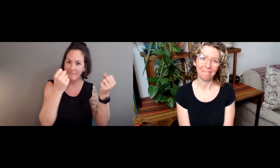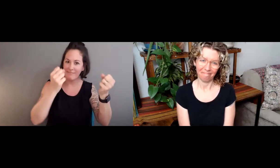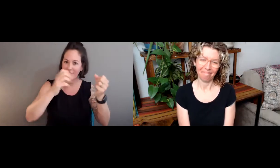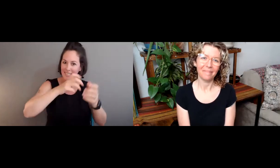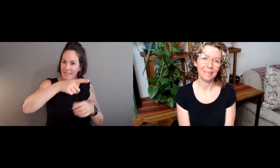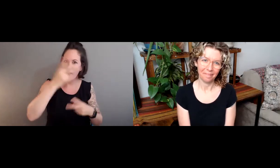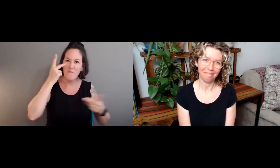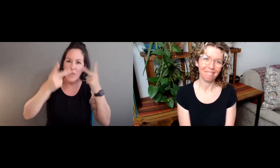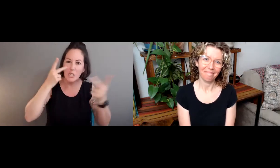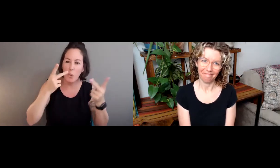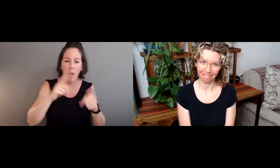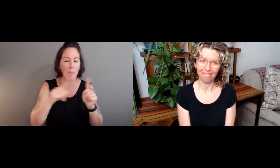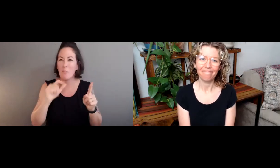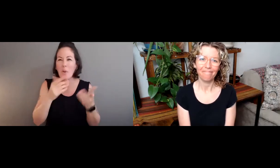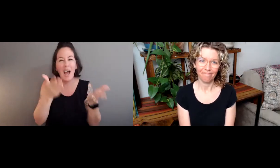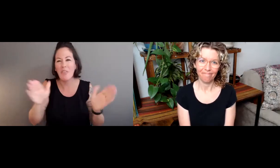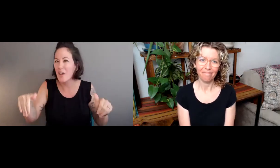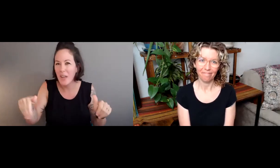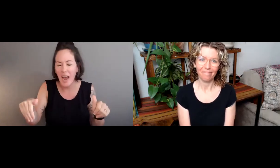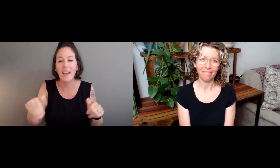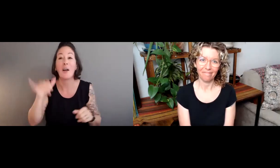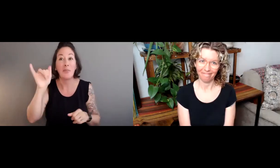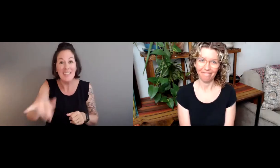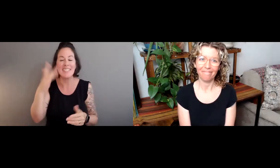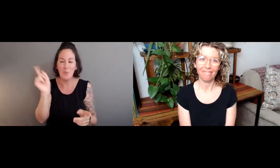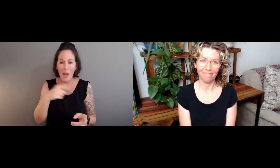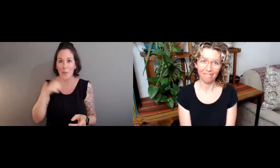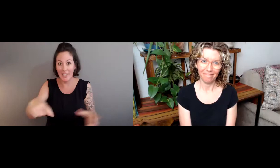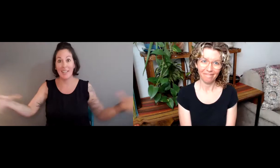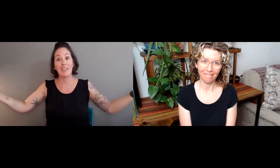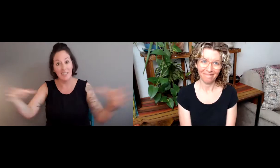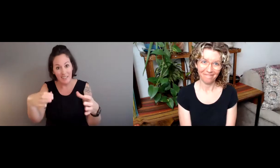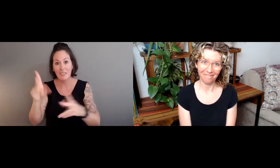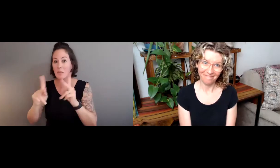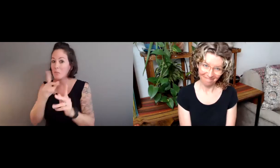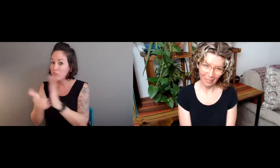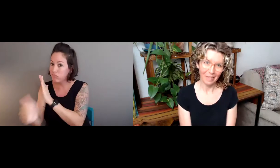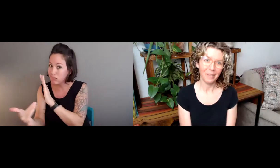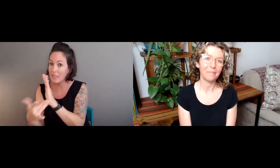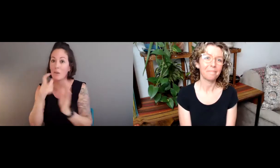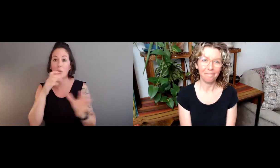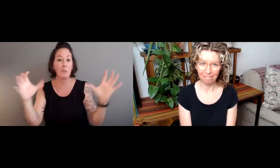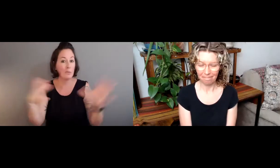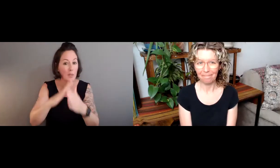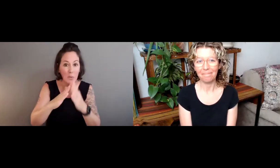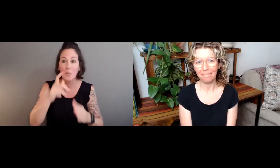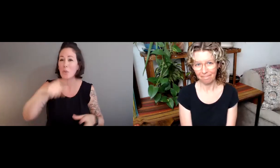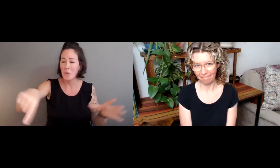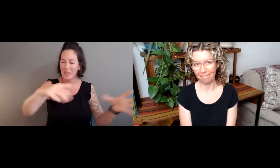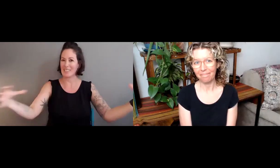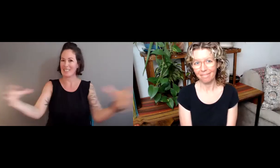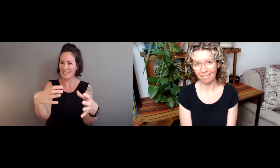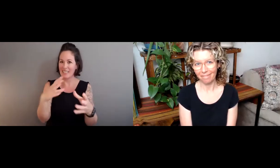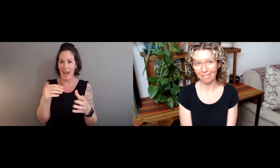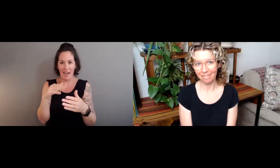And I wish we could flip the script that visual access was primary, but we're not there yet, which is again why we need to